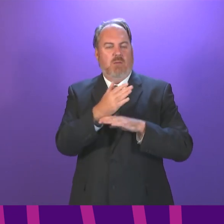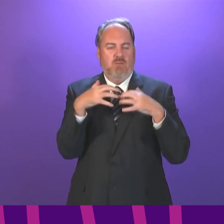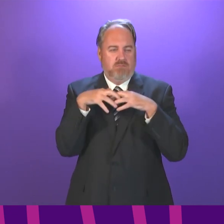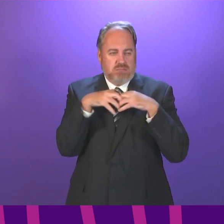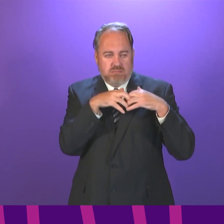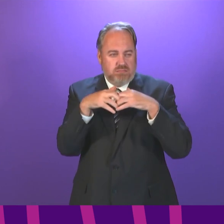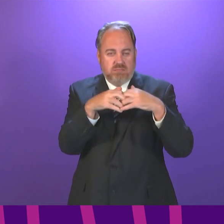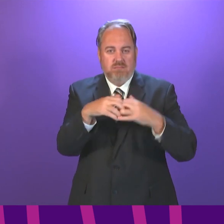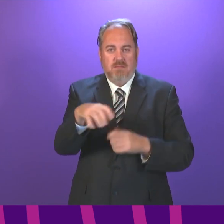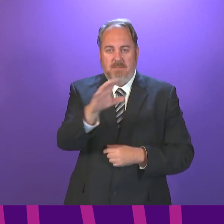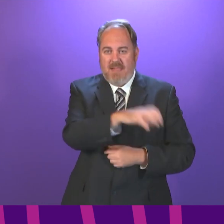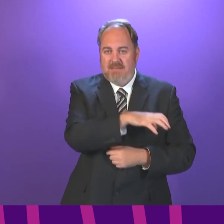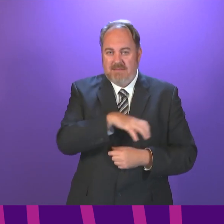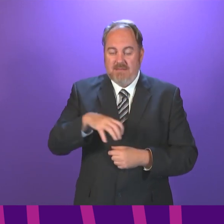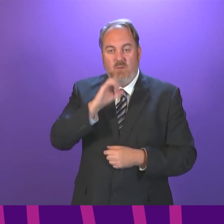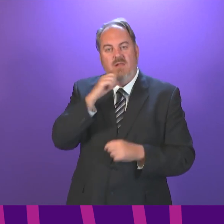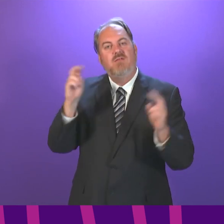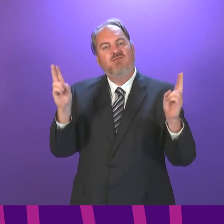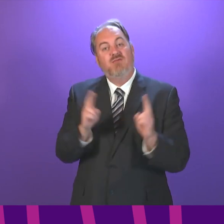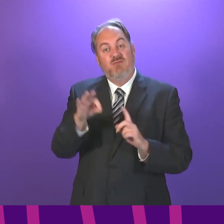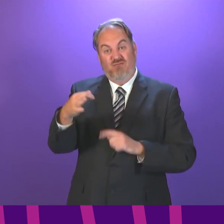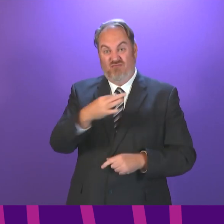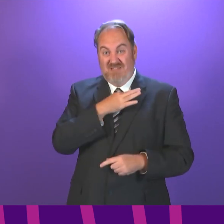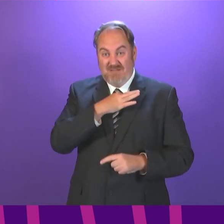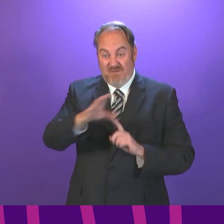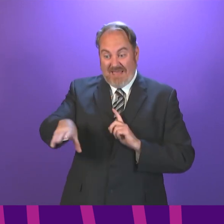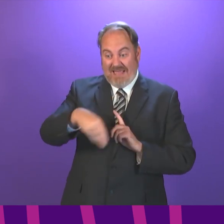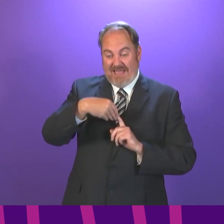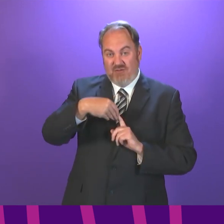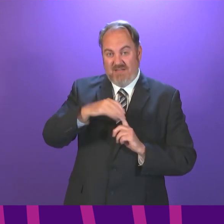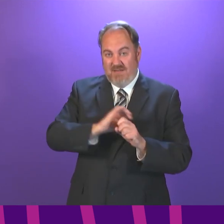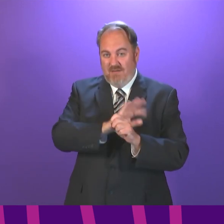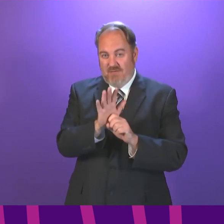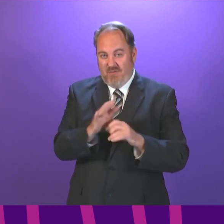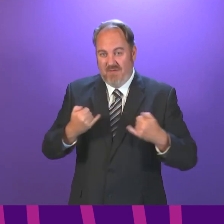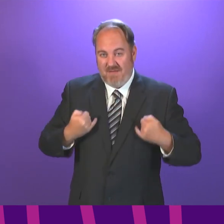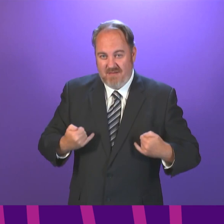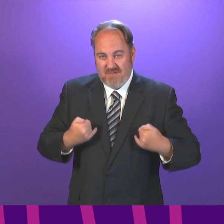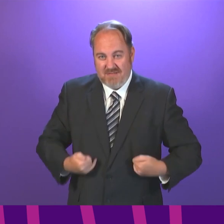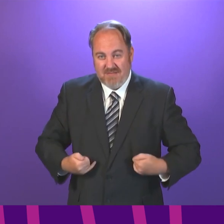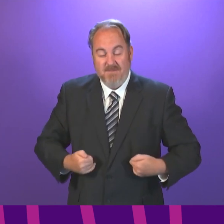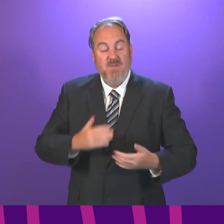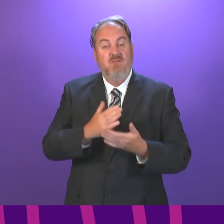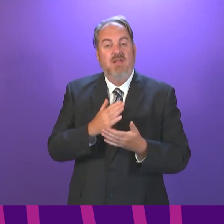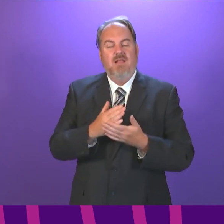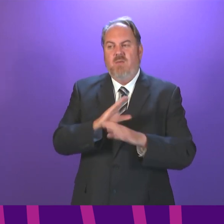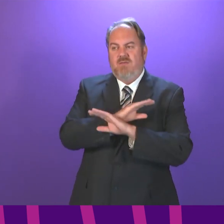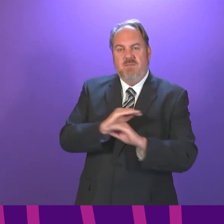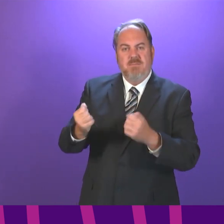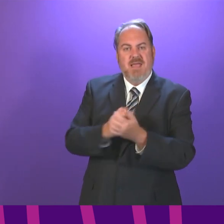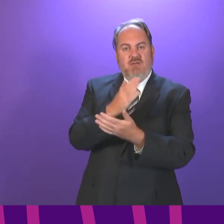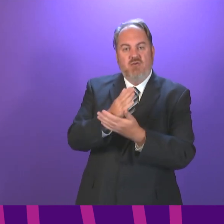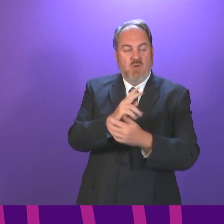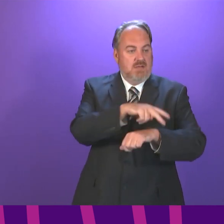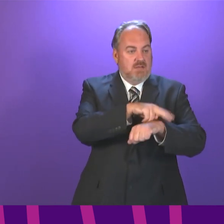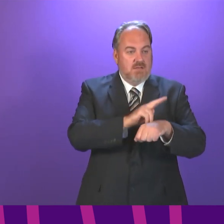minimise risk. We will also engage with businesses and issue guidance as necessary to ensure that safe environments for staff and customers are provided